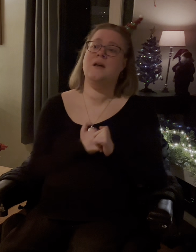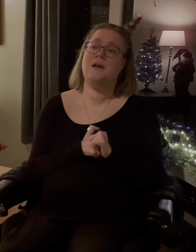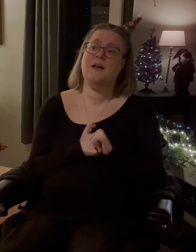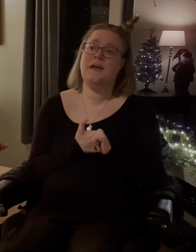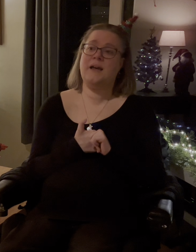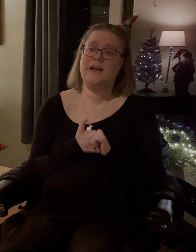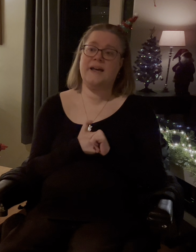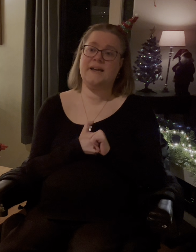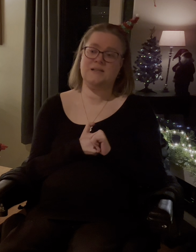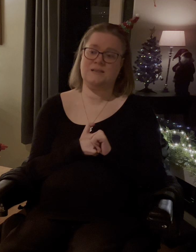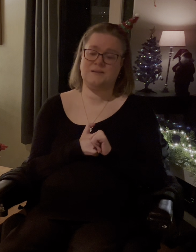And